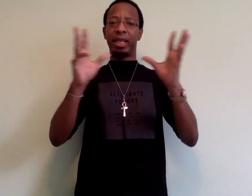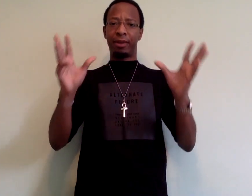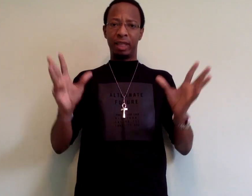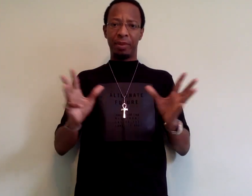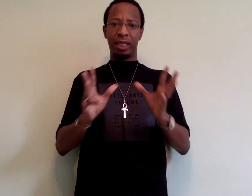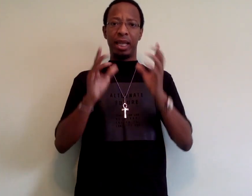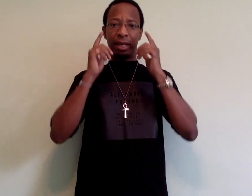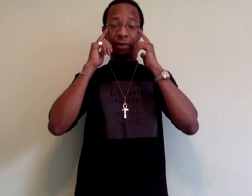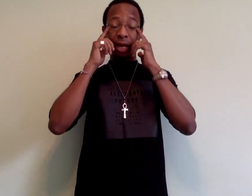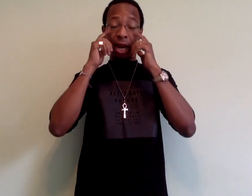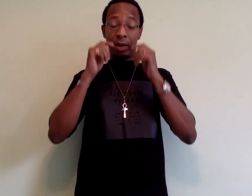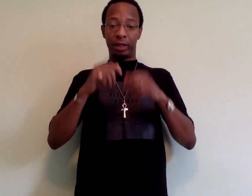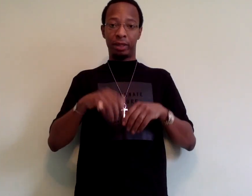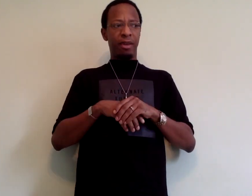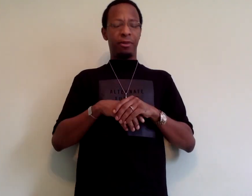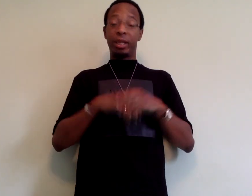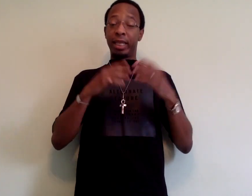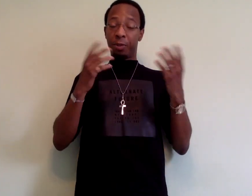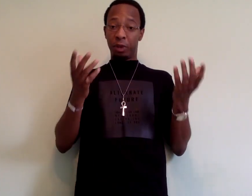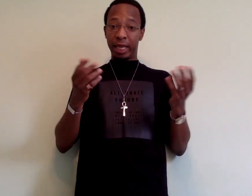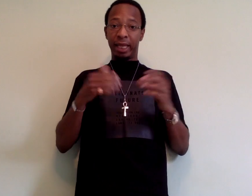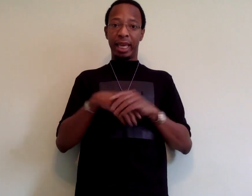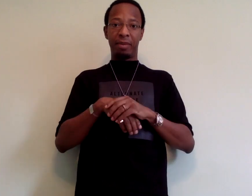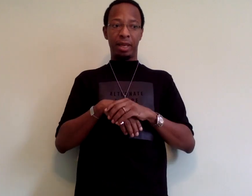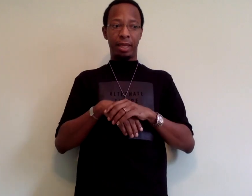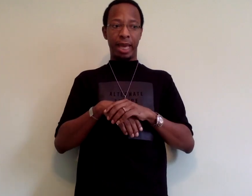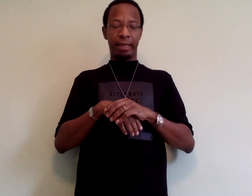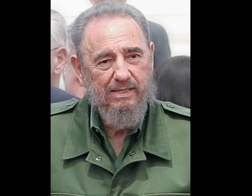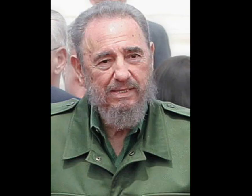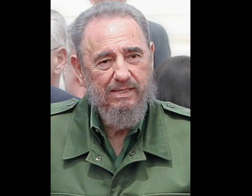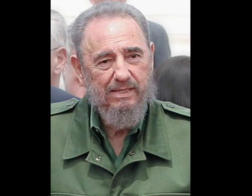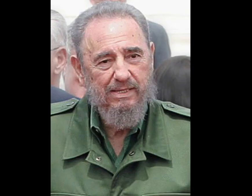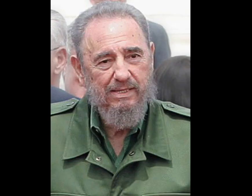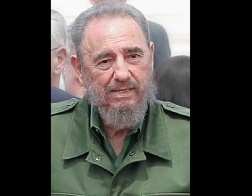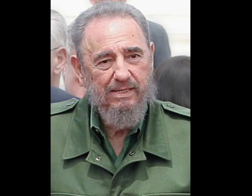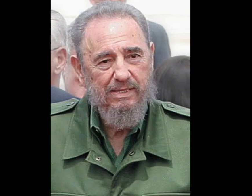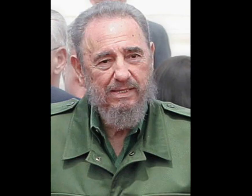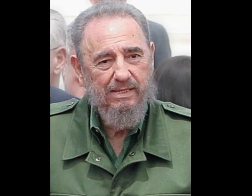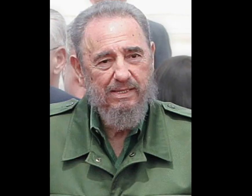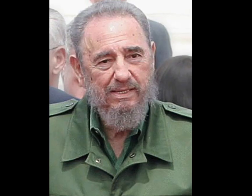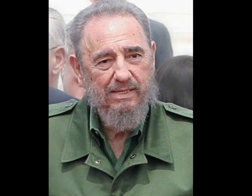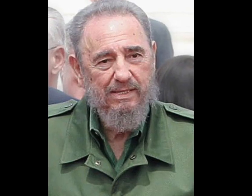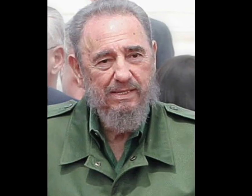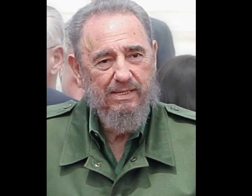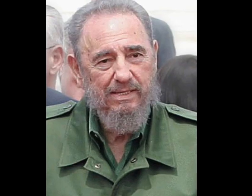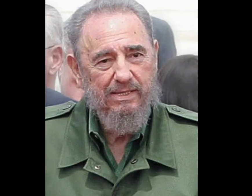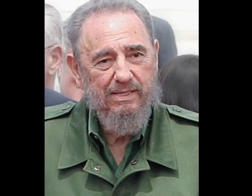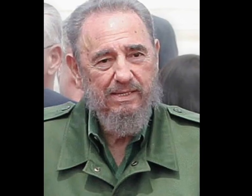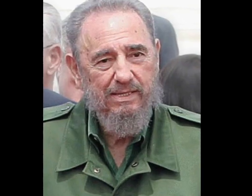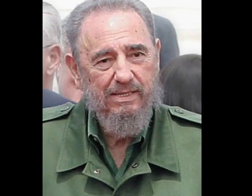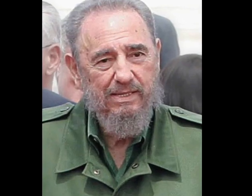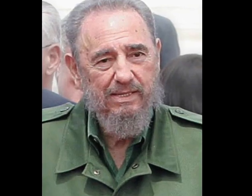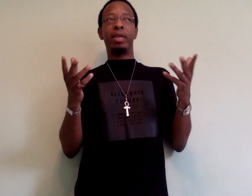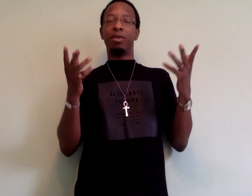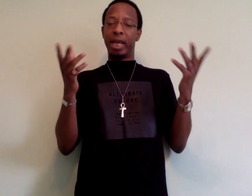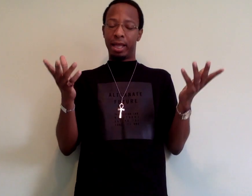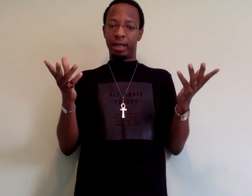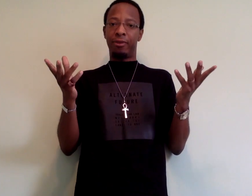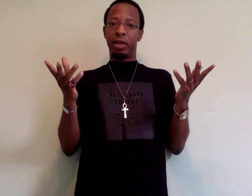a lot of claims in a lot of different areas. For example, claimed that Fidel Castro was actually Italian. In reality, Fidel